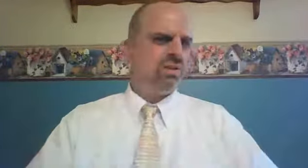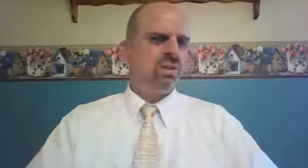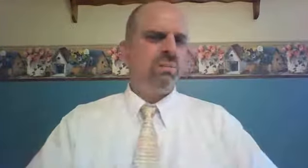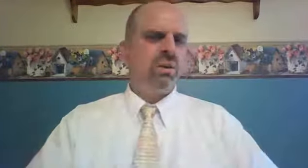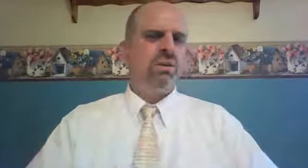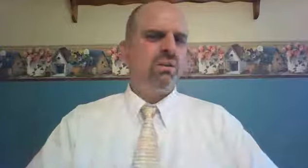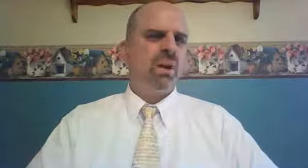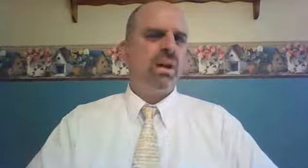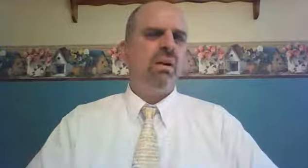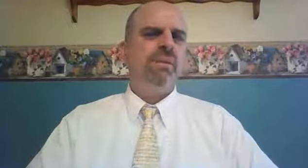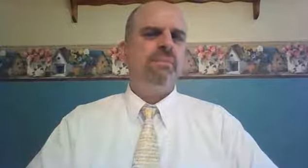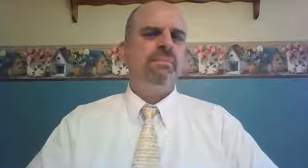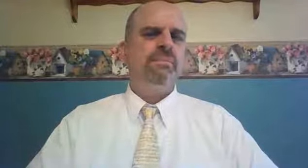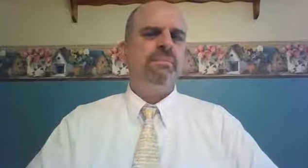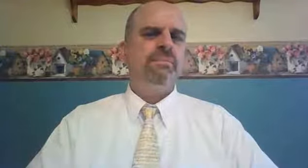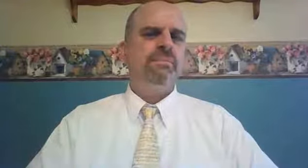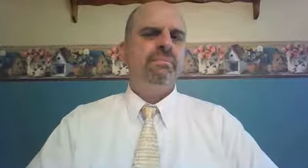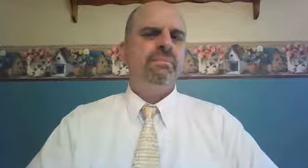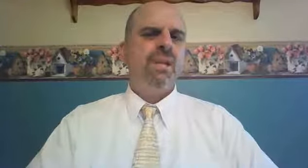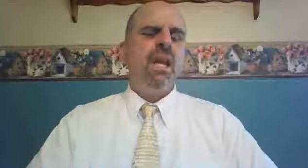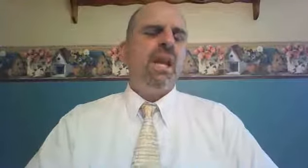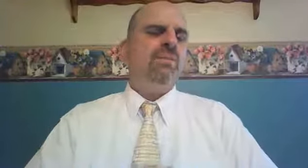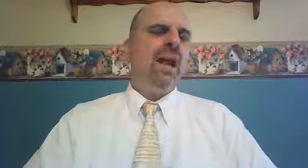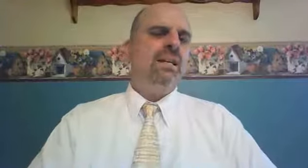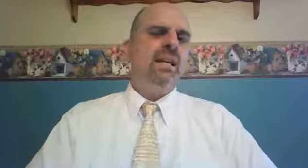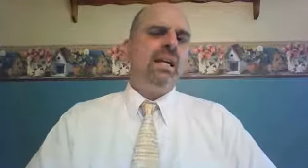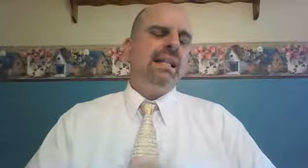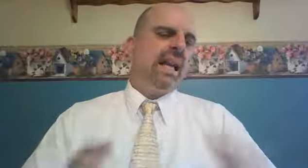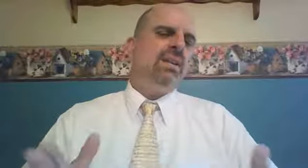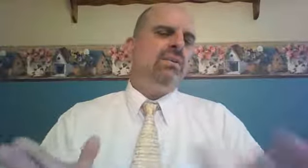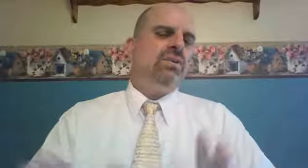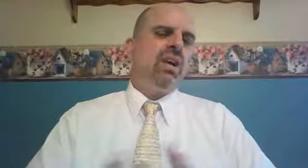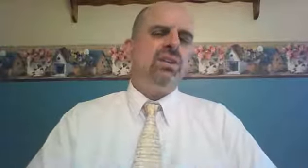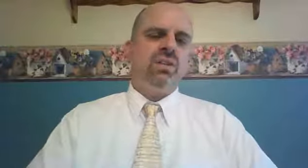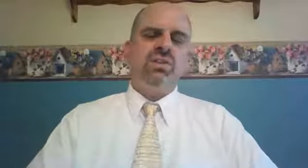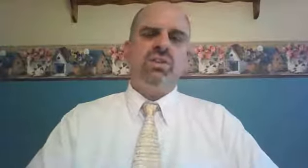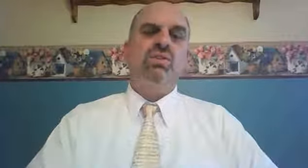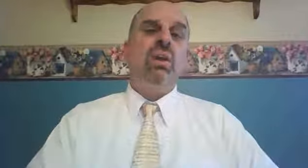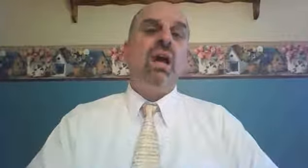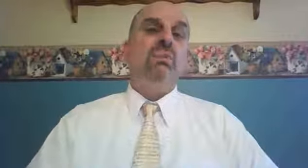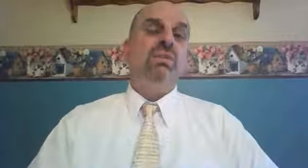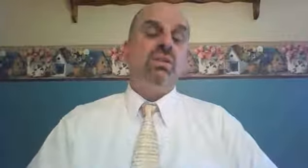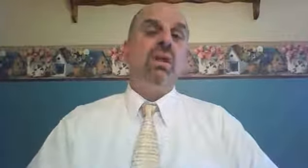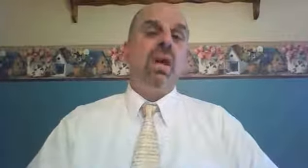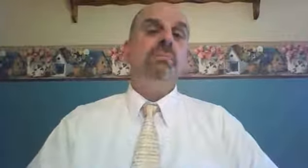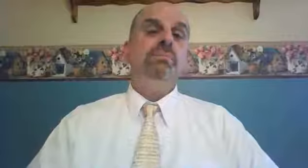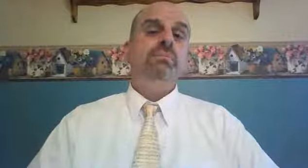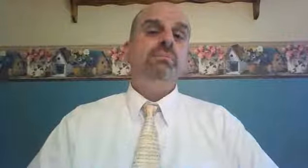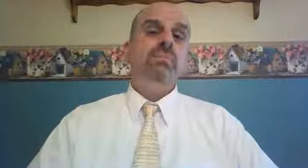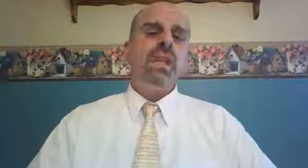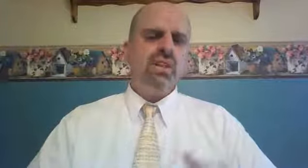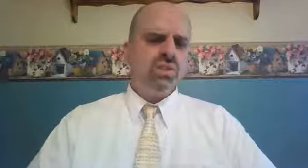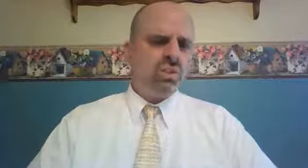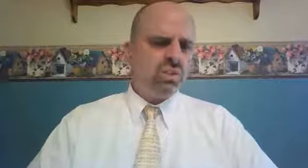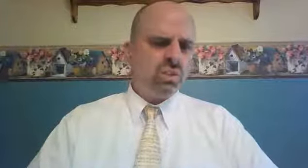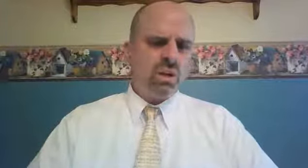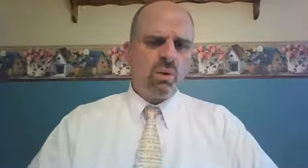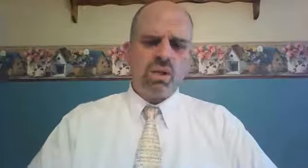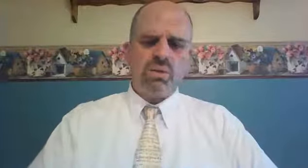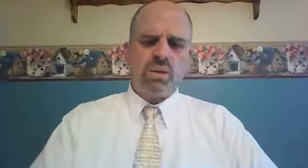is experiencing right now. In fact, the end of Judges describes the time. In Judges 21 and